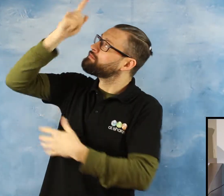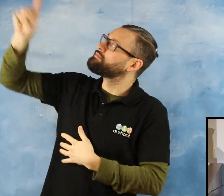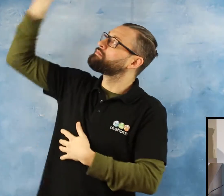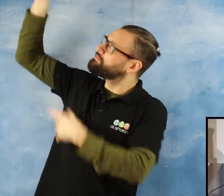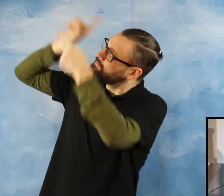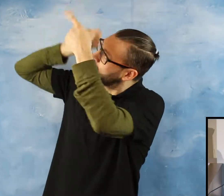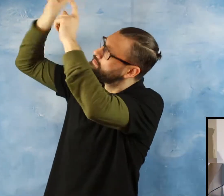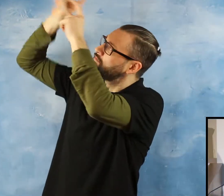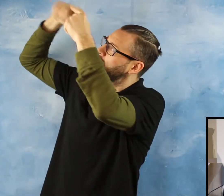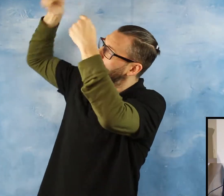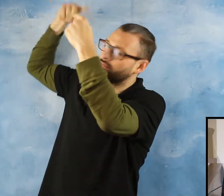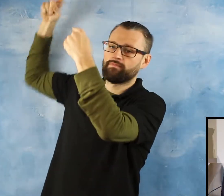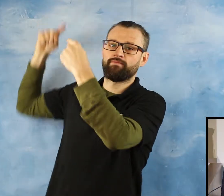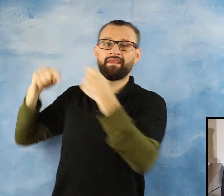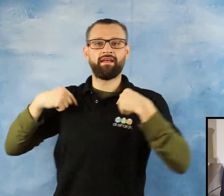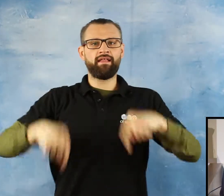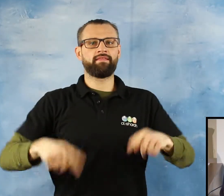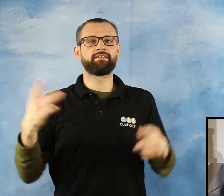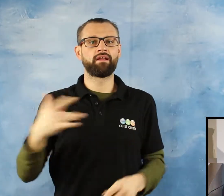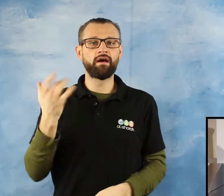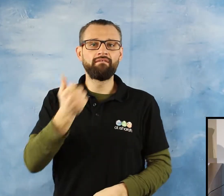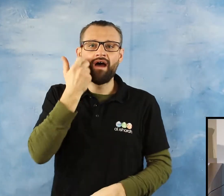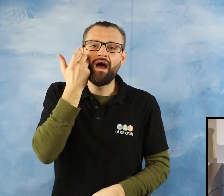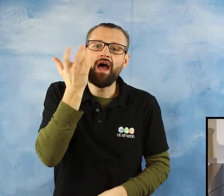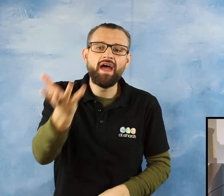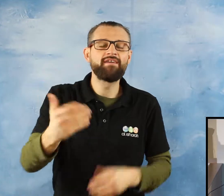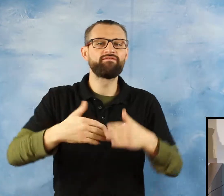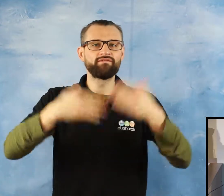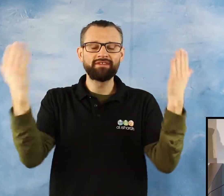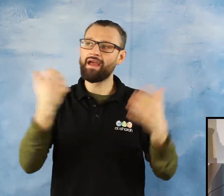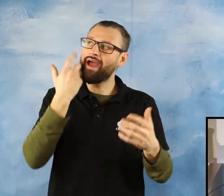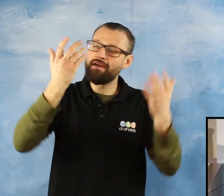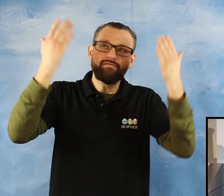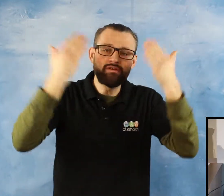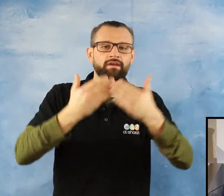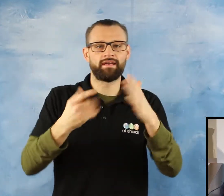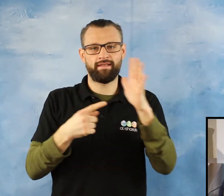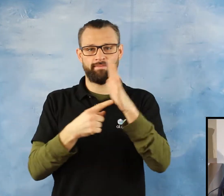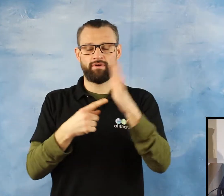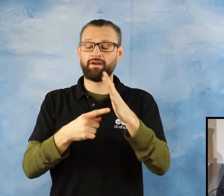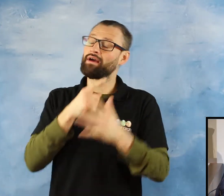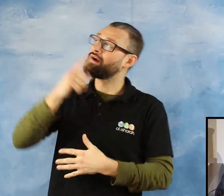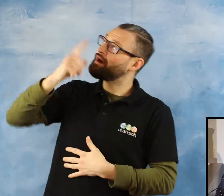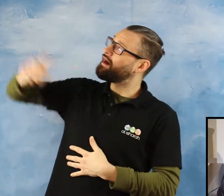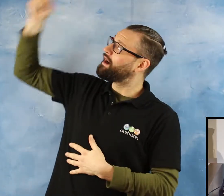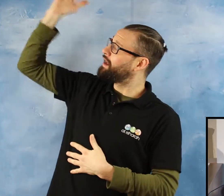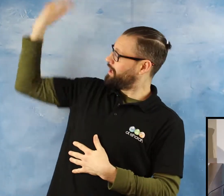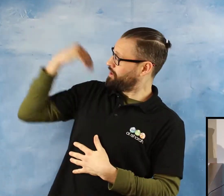every day and every night is important. Allah subhanahu wa ta'ala reminded us in the Quran that he had